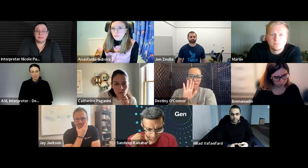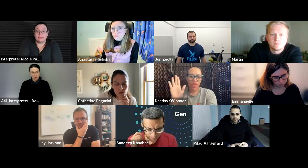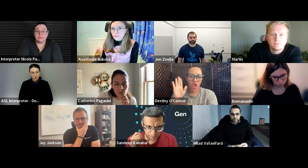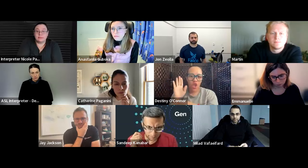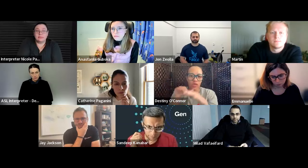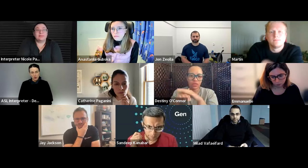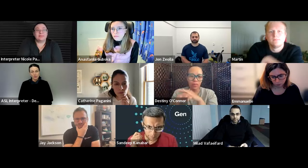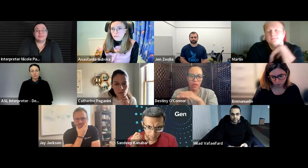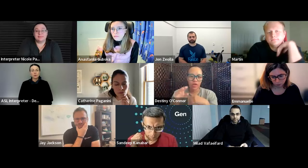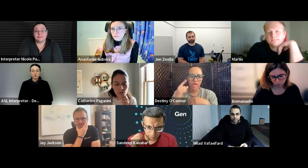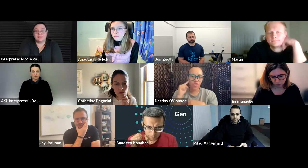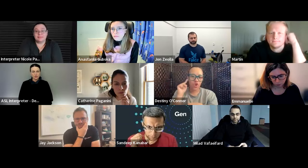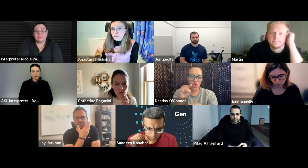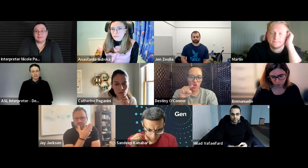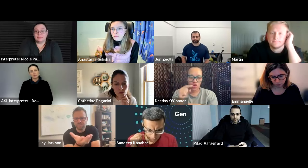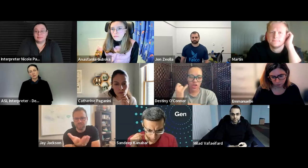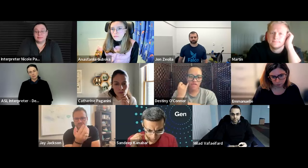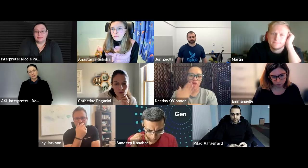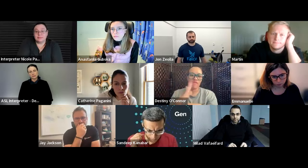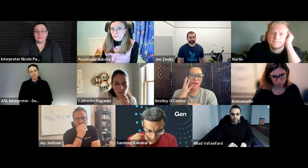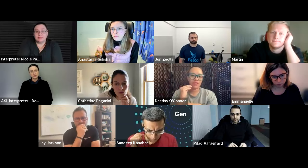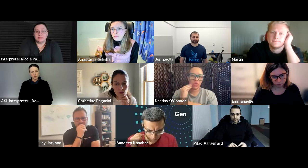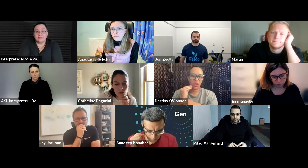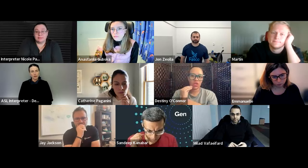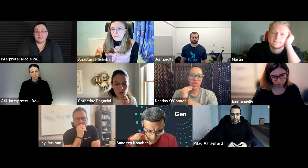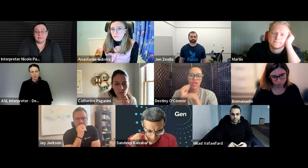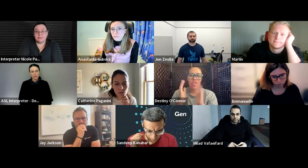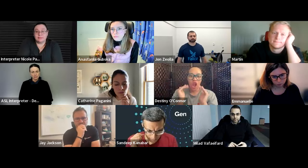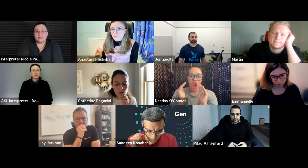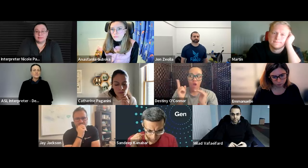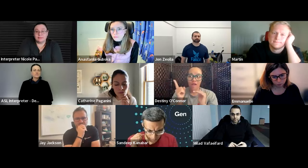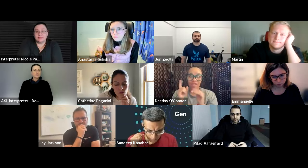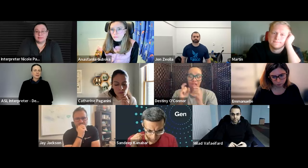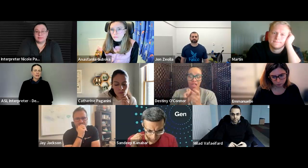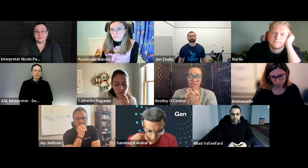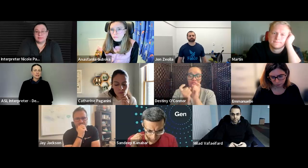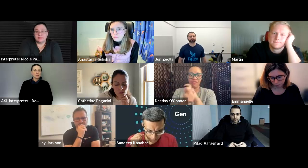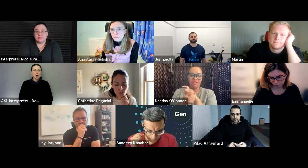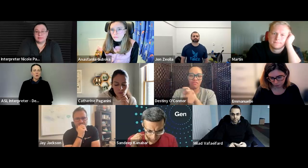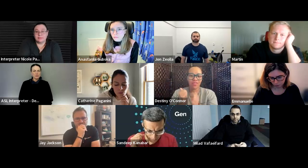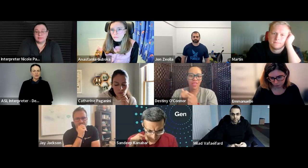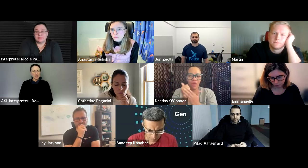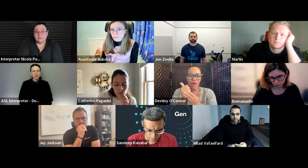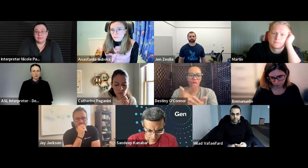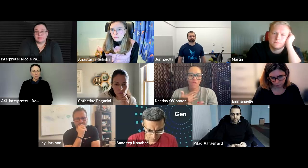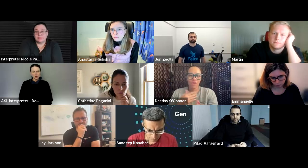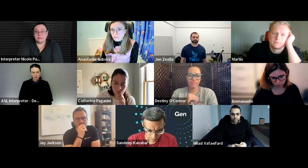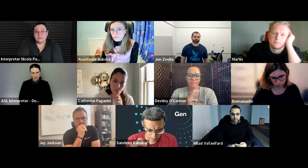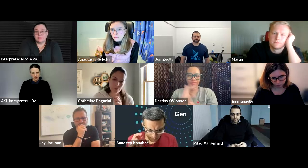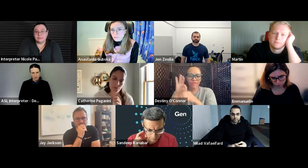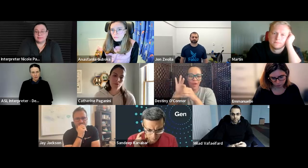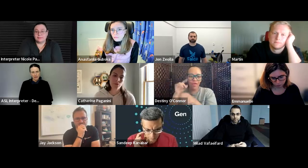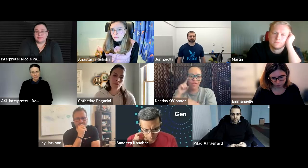to give them resources to help them improve their accessibility experiences for employees and in the hope that they will